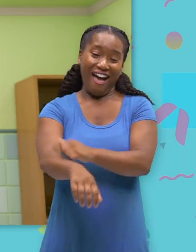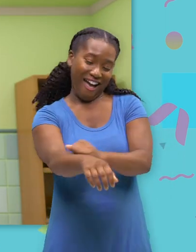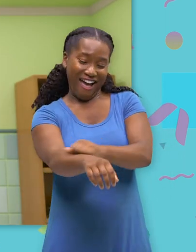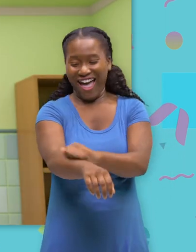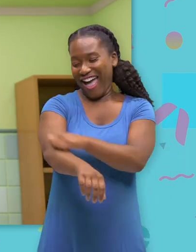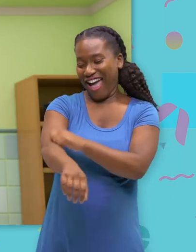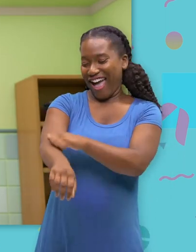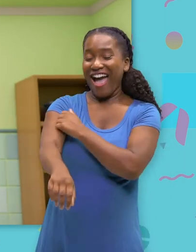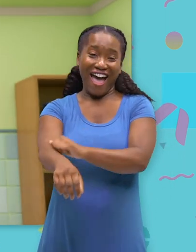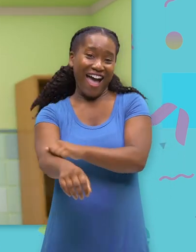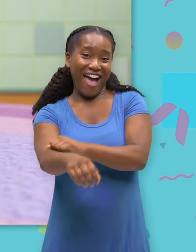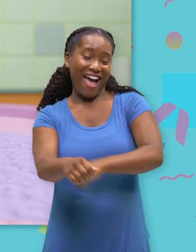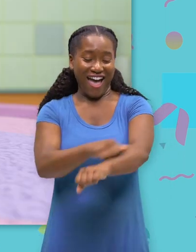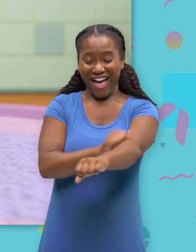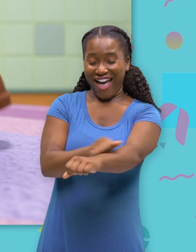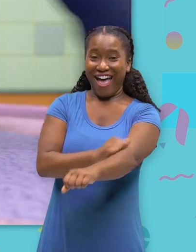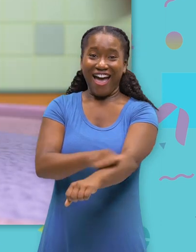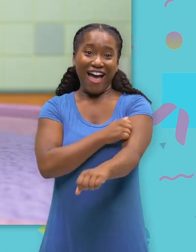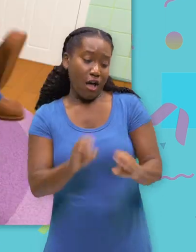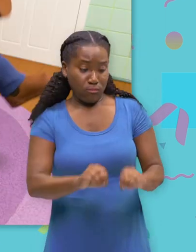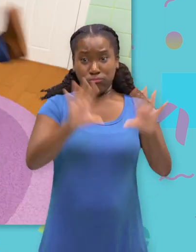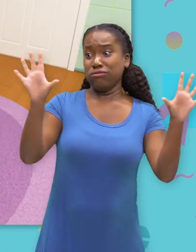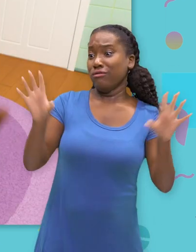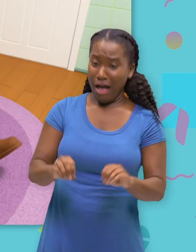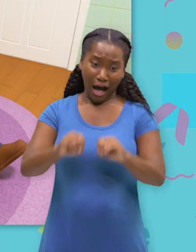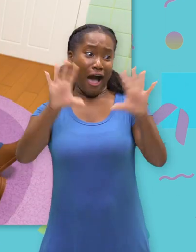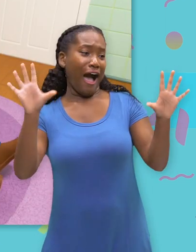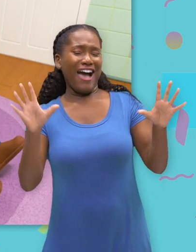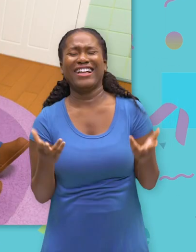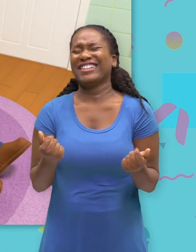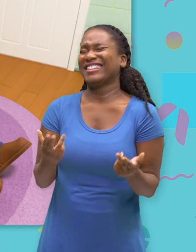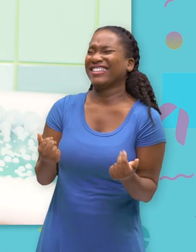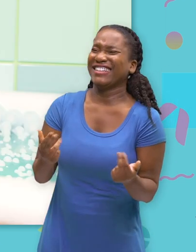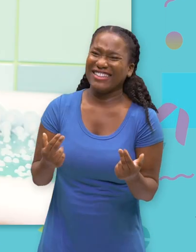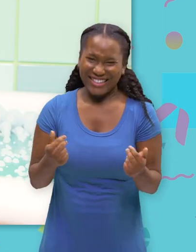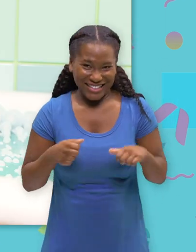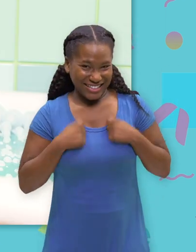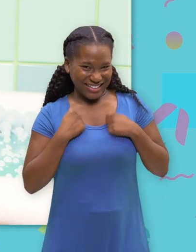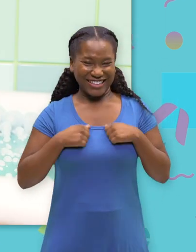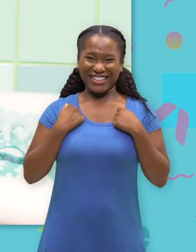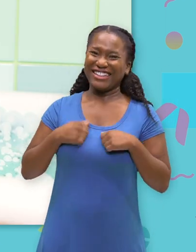do In the bath, do, do, do, do, do, do Splash and laugh, do, do, do, do In the bath